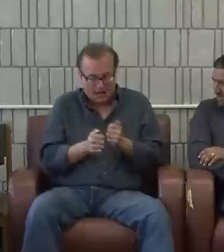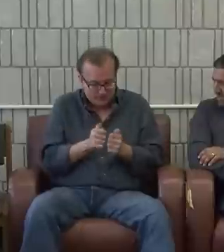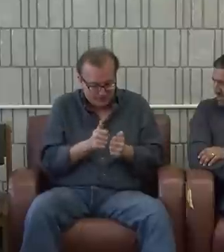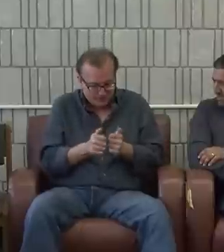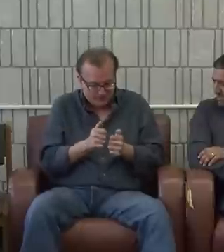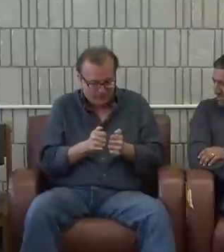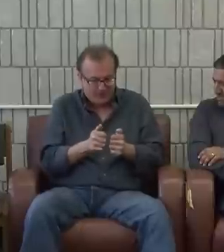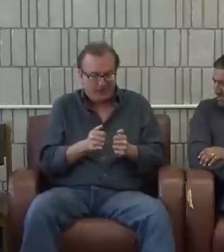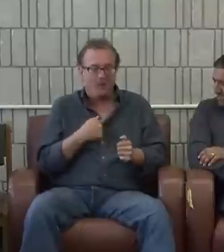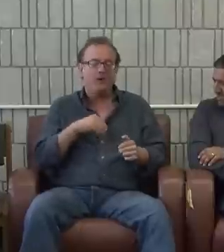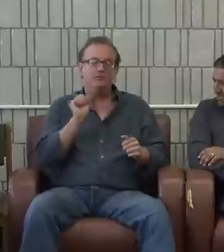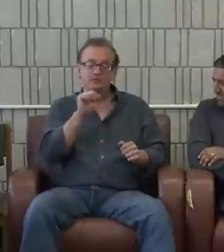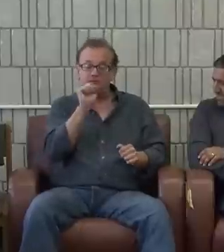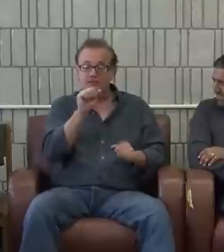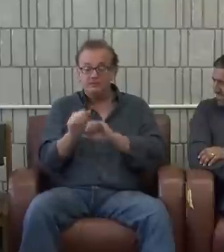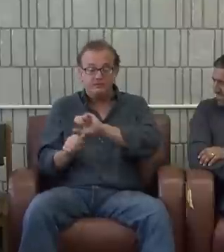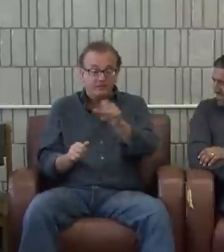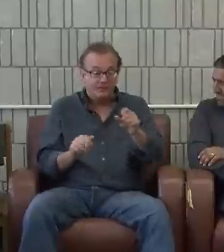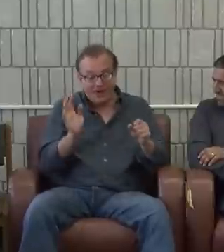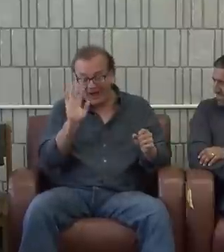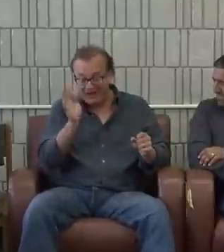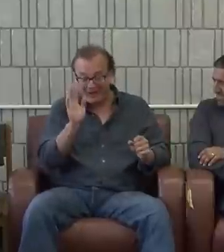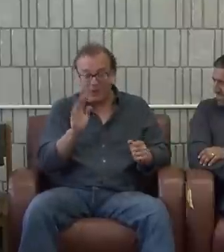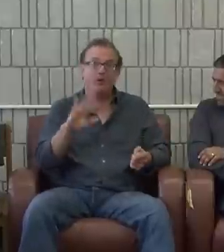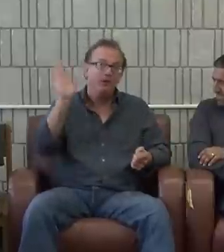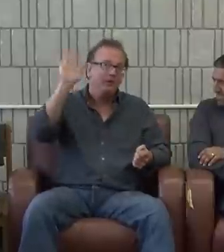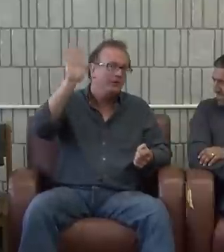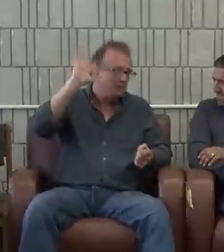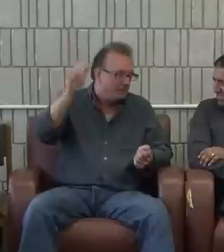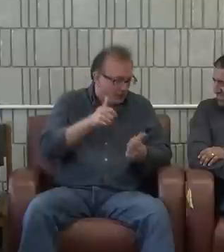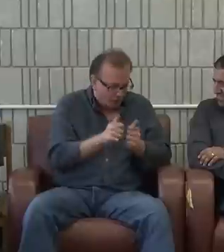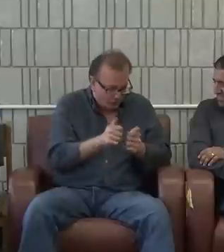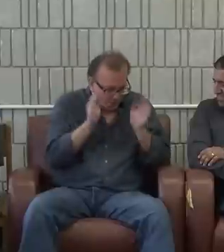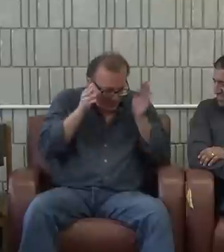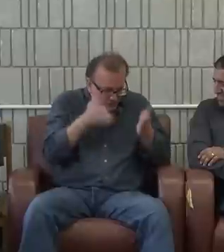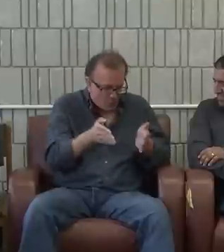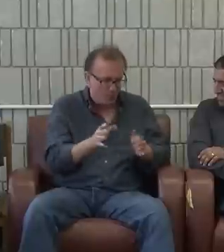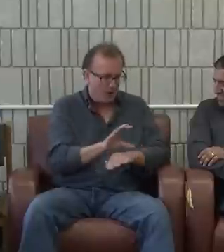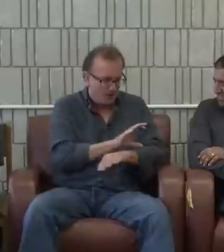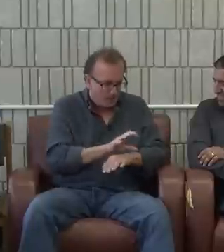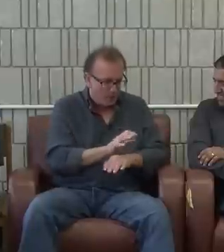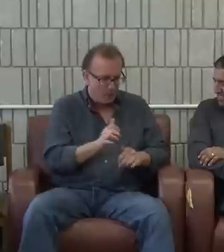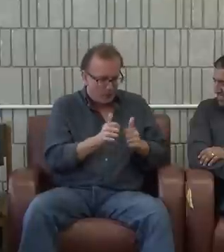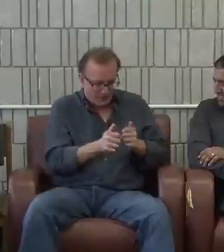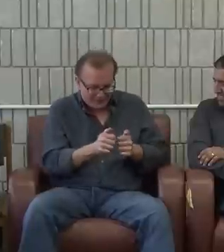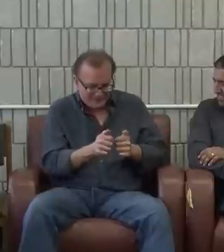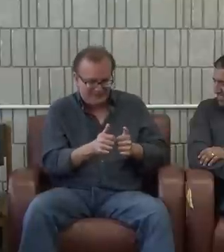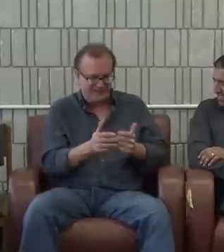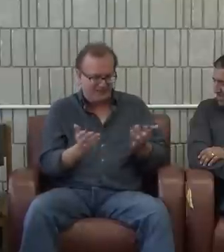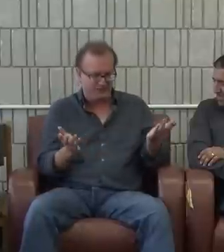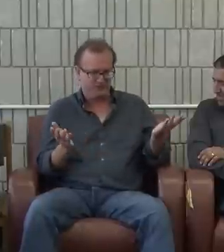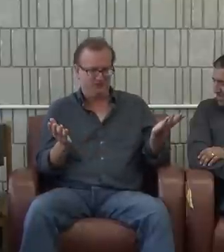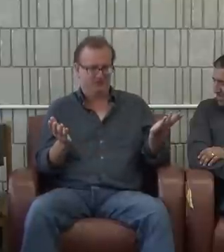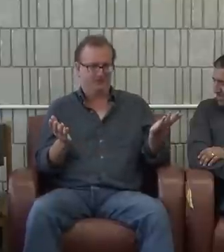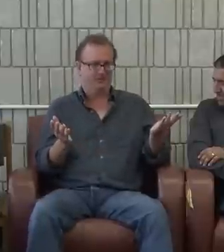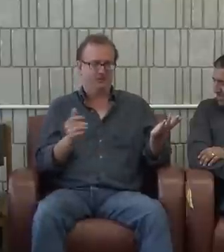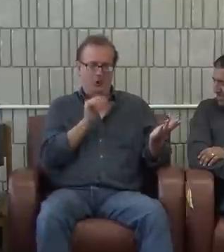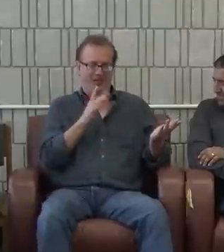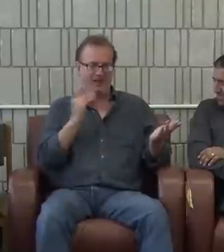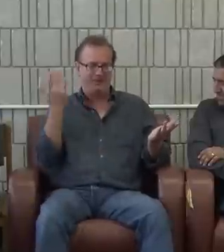And most of the time we text each other and I go and say hello. And they're like, oh, I'm focusing on the computer and technology and texting my